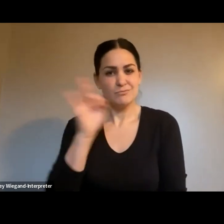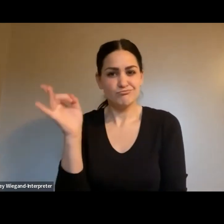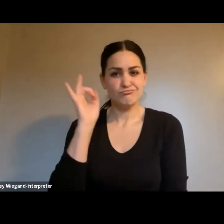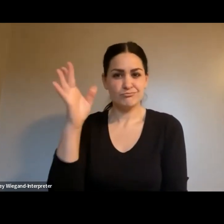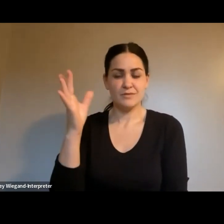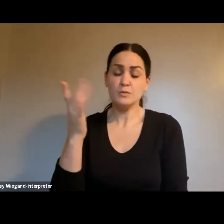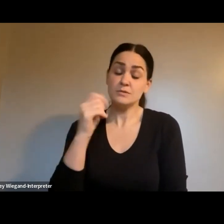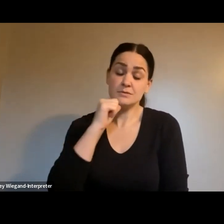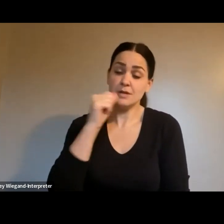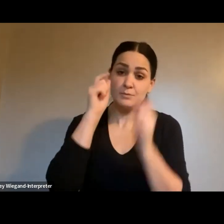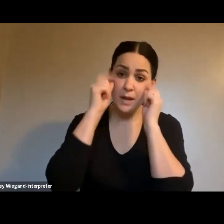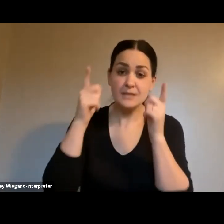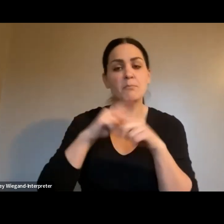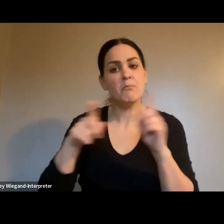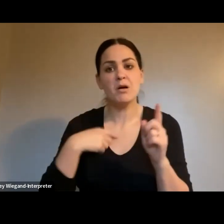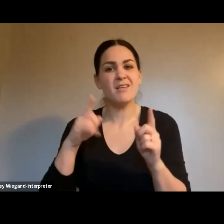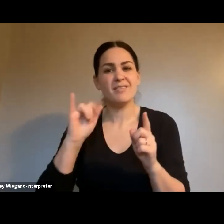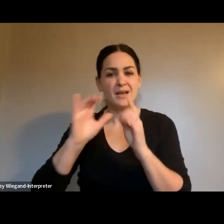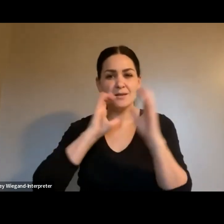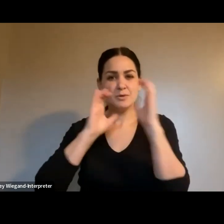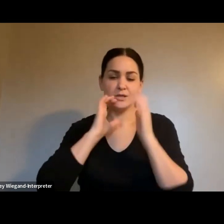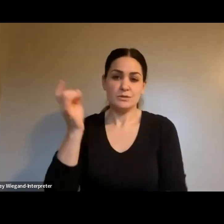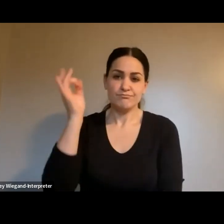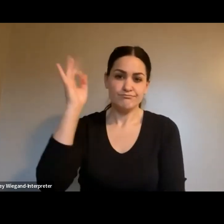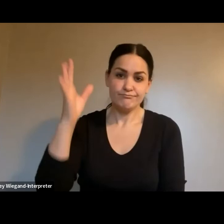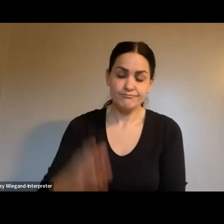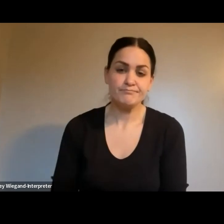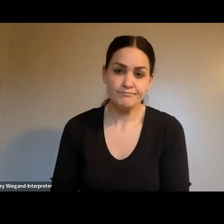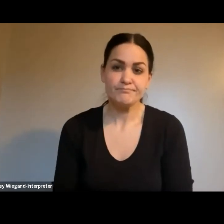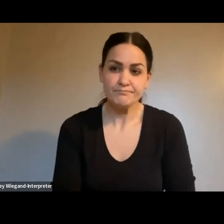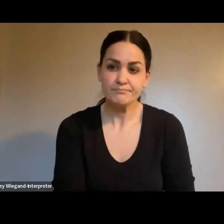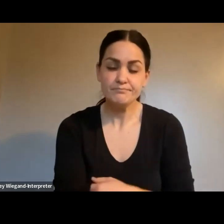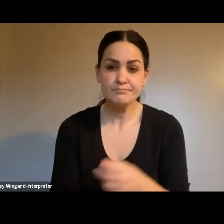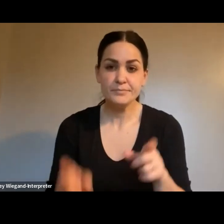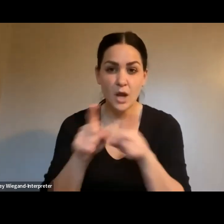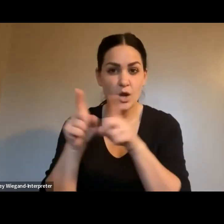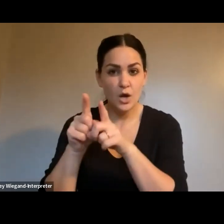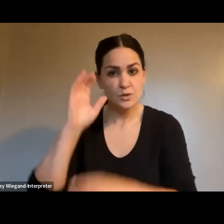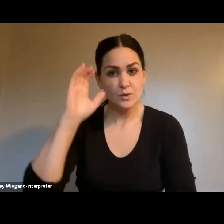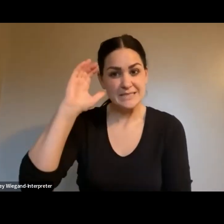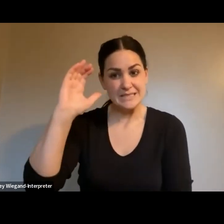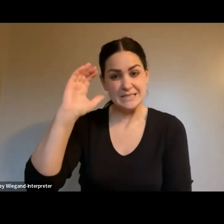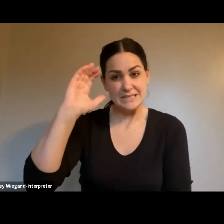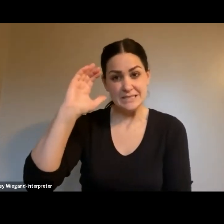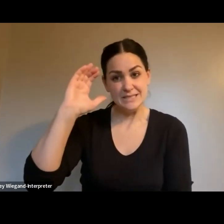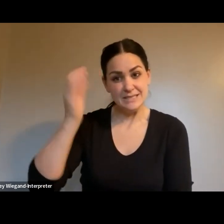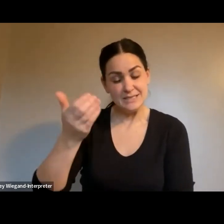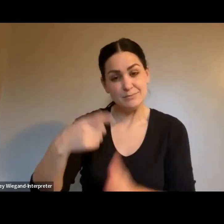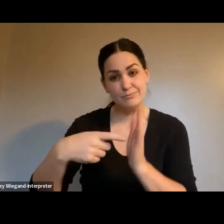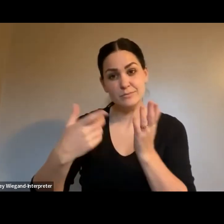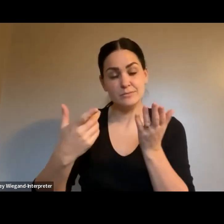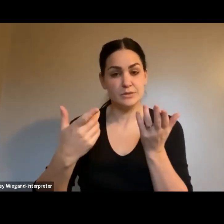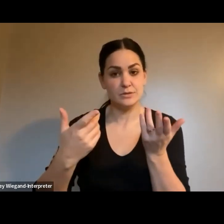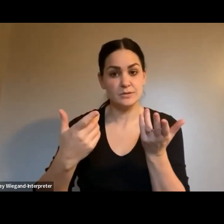about service disruptions around the marathon was not great. And that also seemed to be reflective on the information